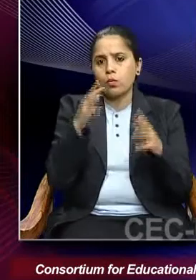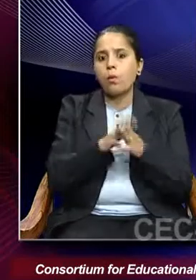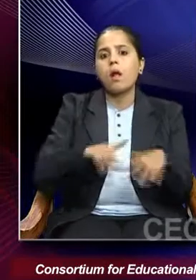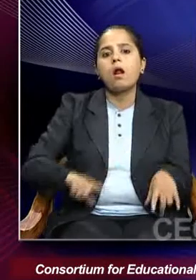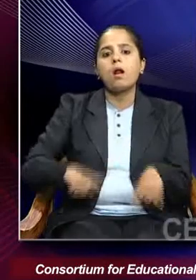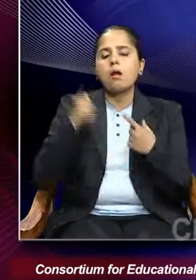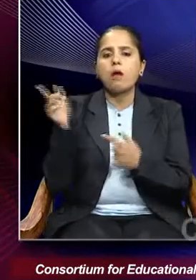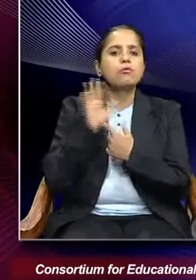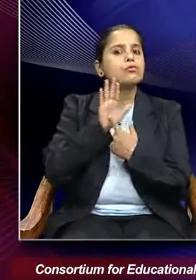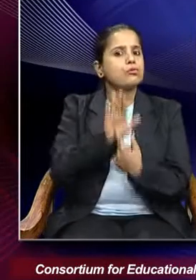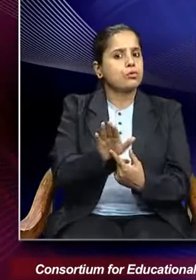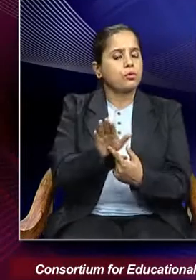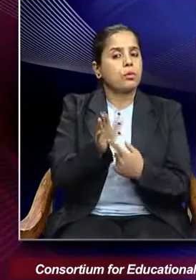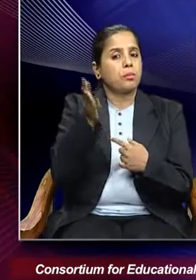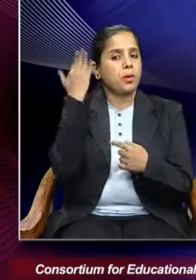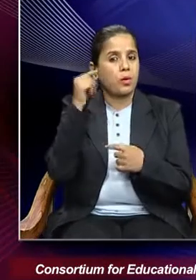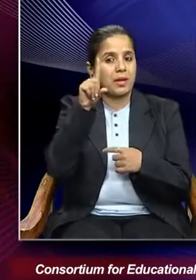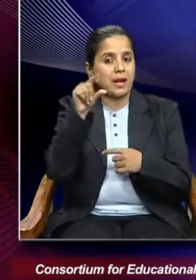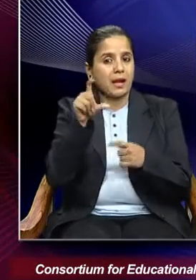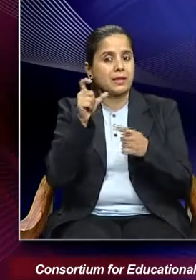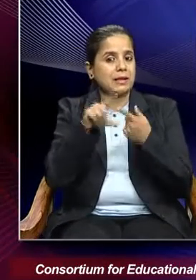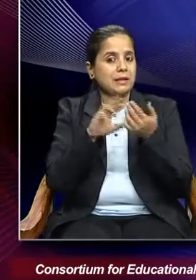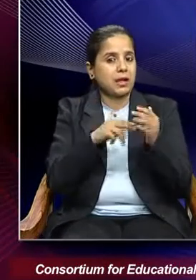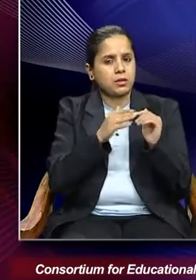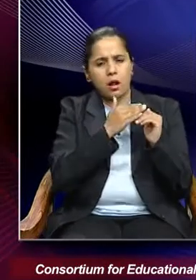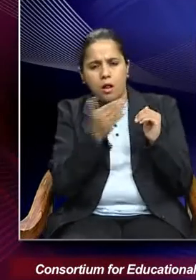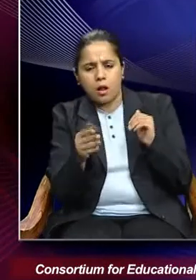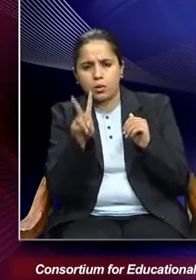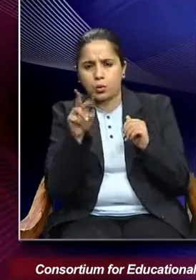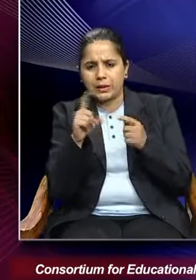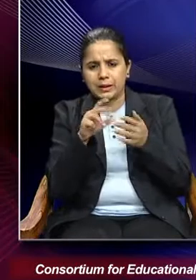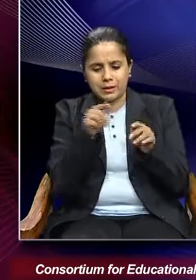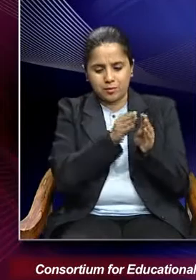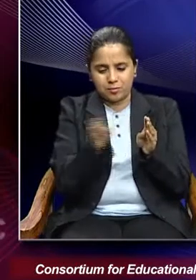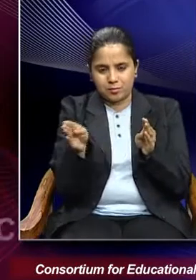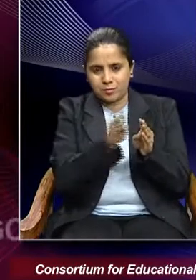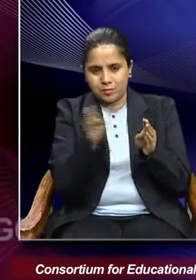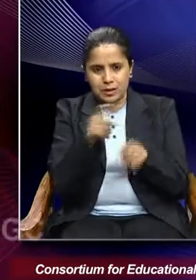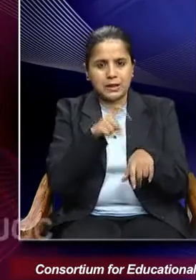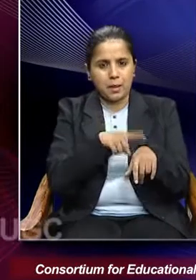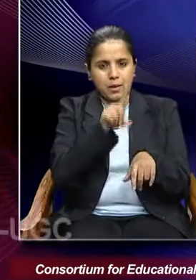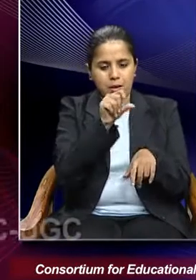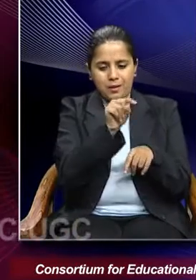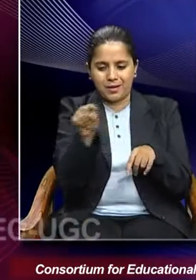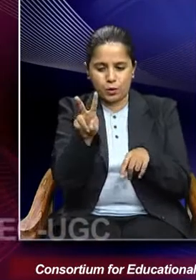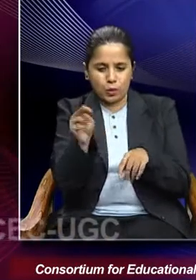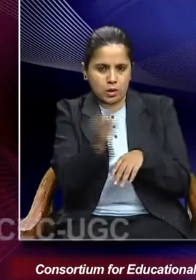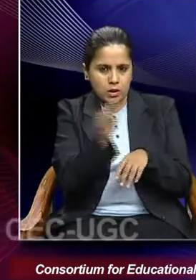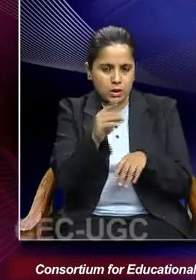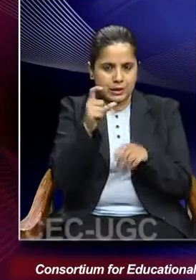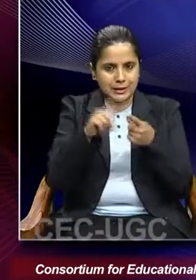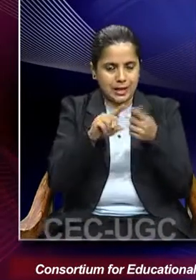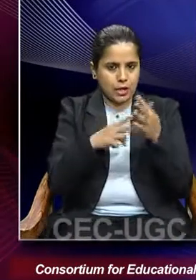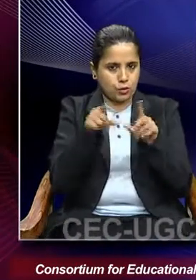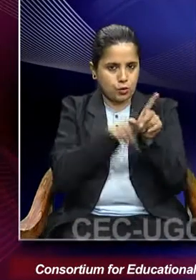during late 19th and early 20th centuries. It is a